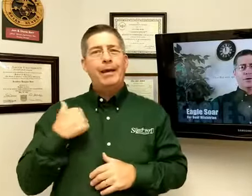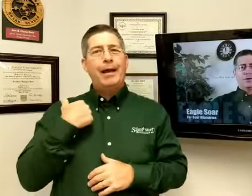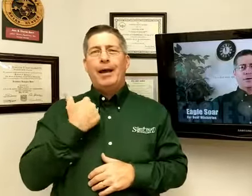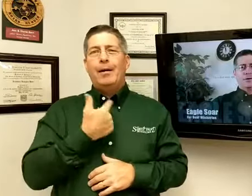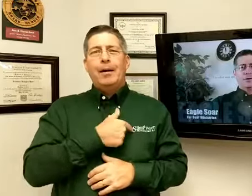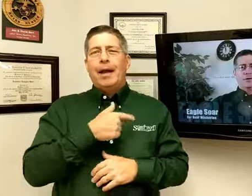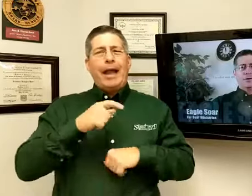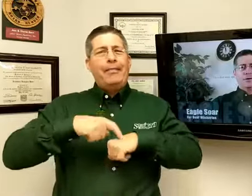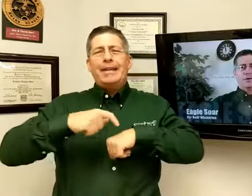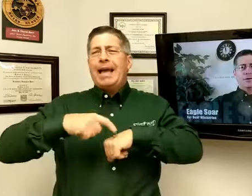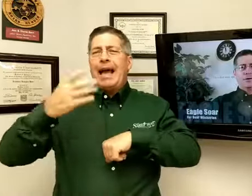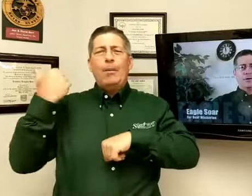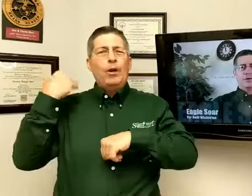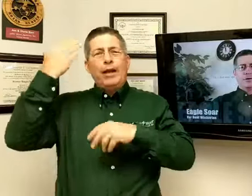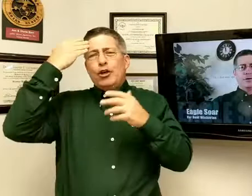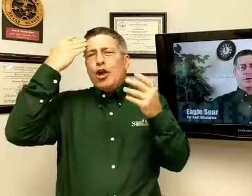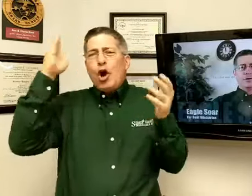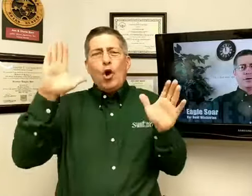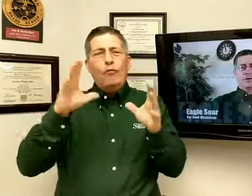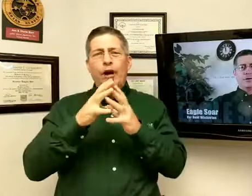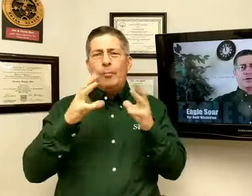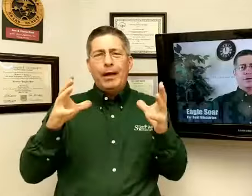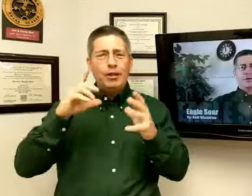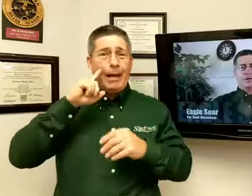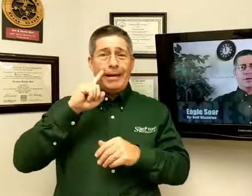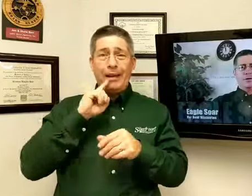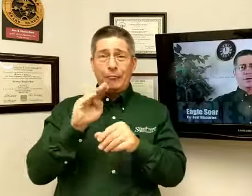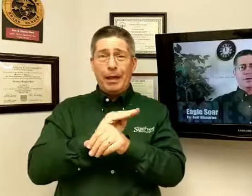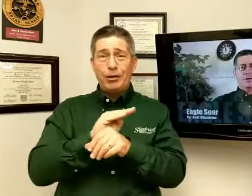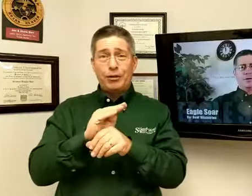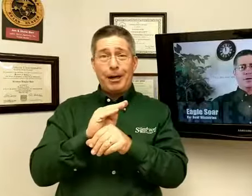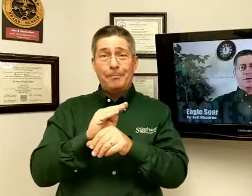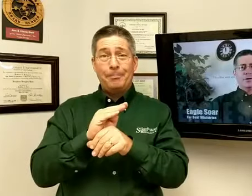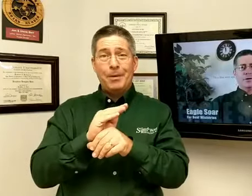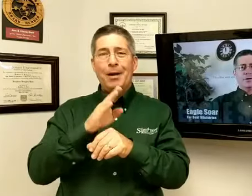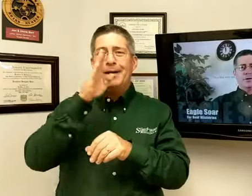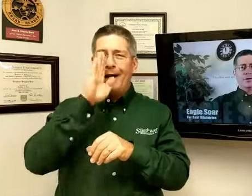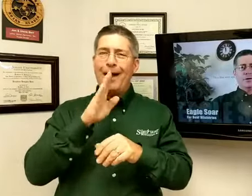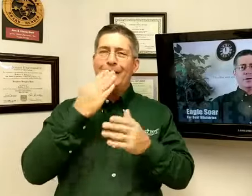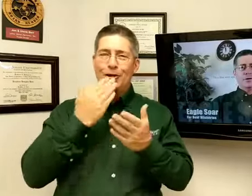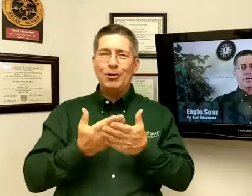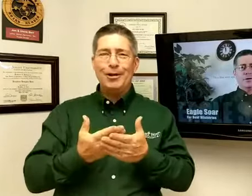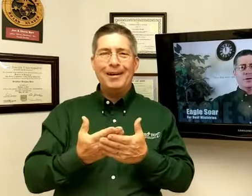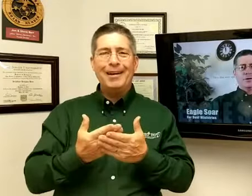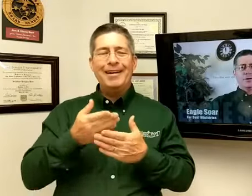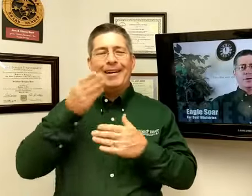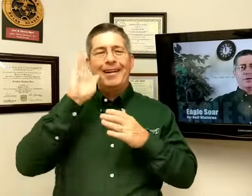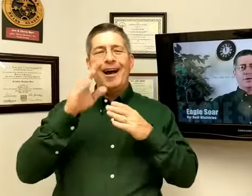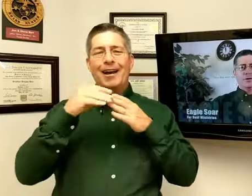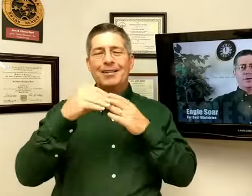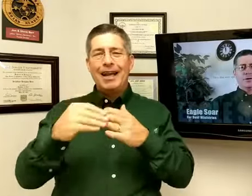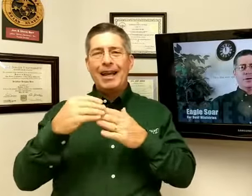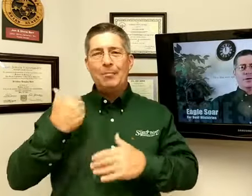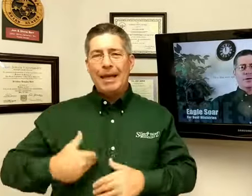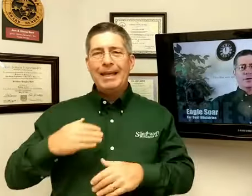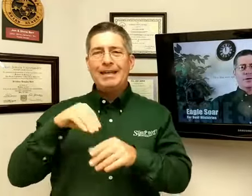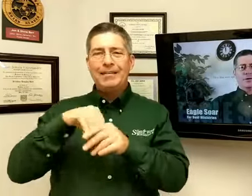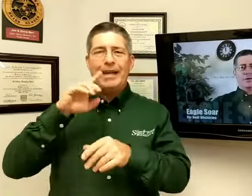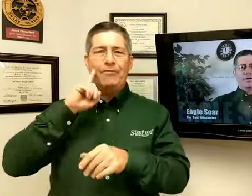at that time we didn't know very much about deaf ministry. But God is good, and God has led me into the deaf